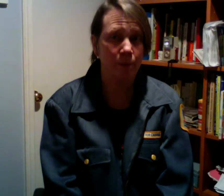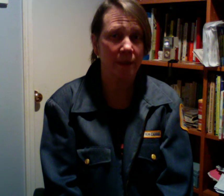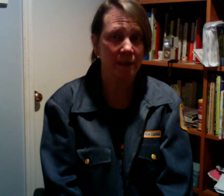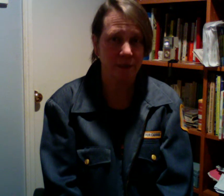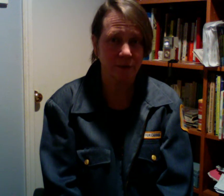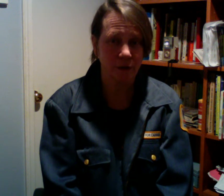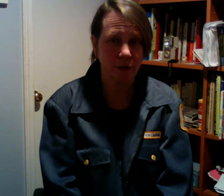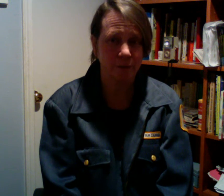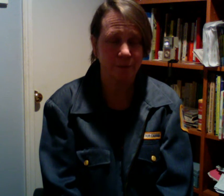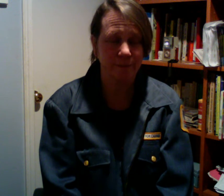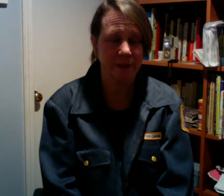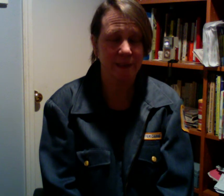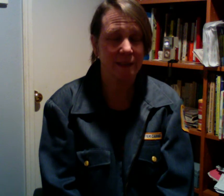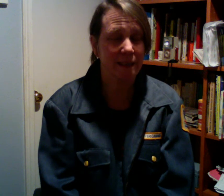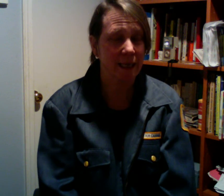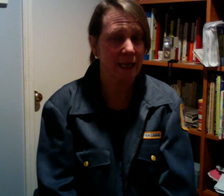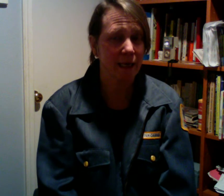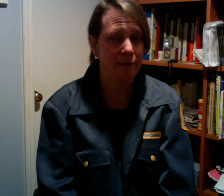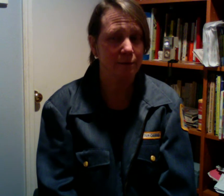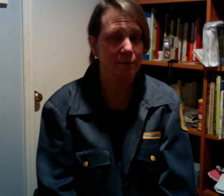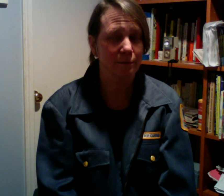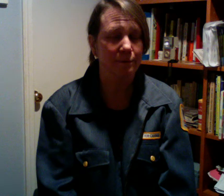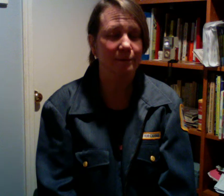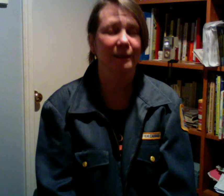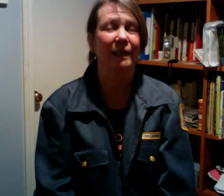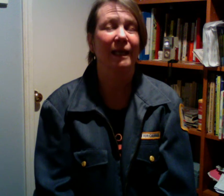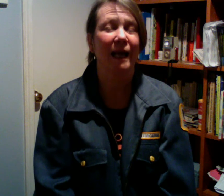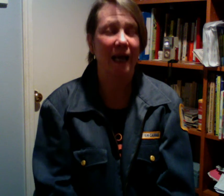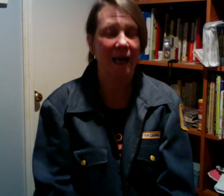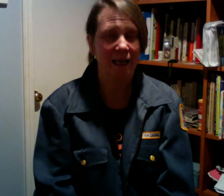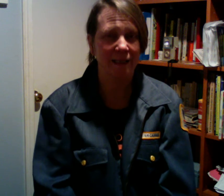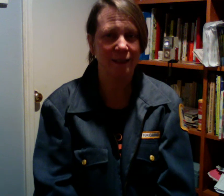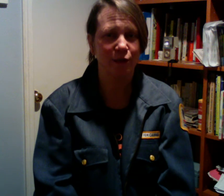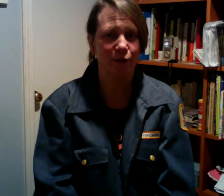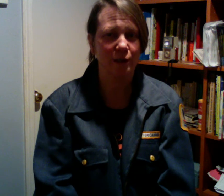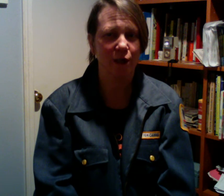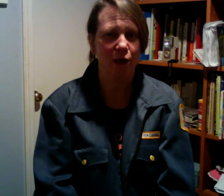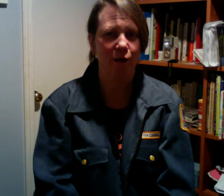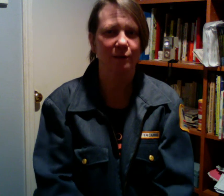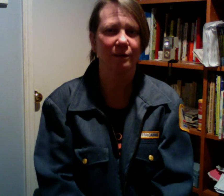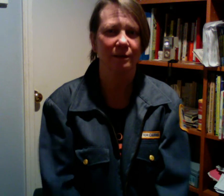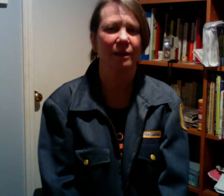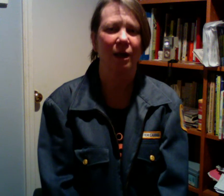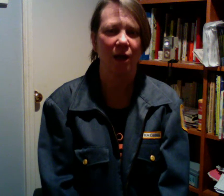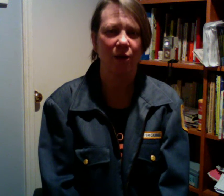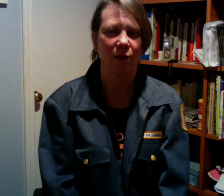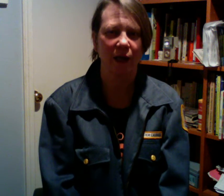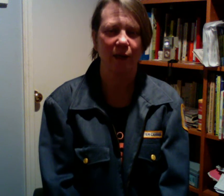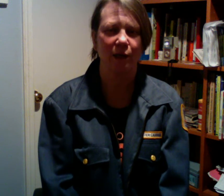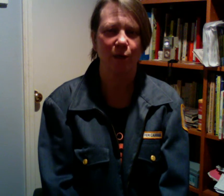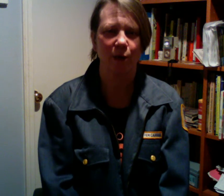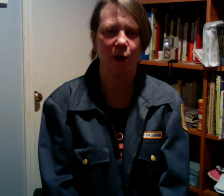myself to you. But since I can't, I can at least do the song. Okay, here we go.